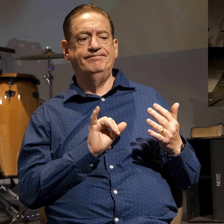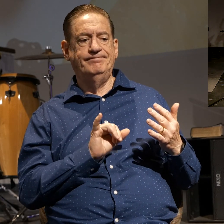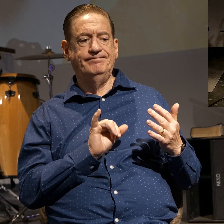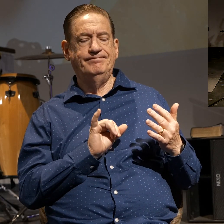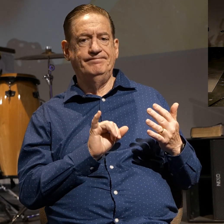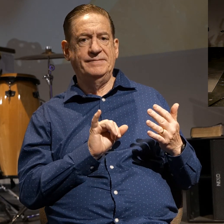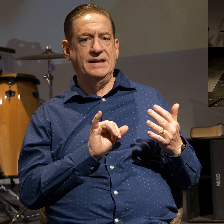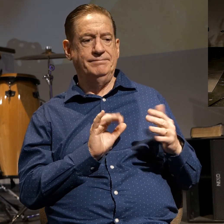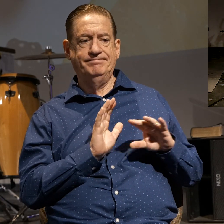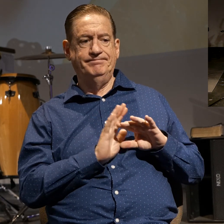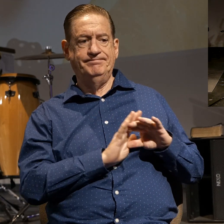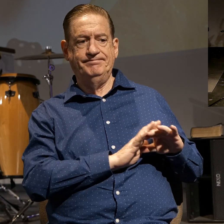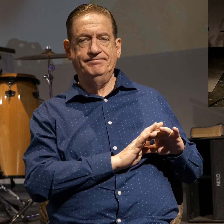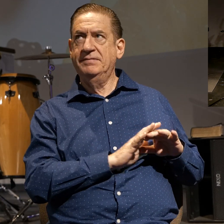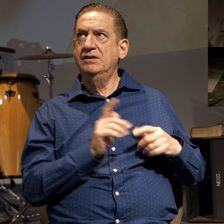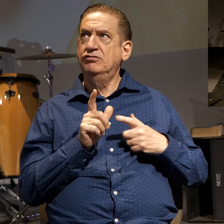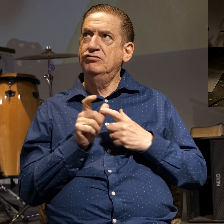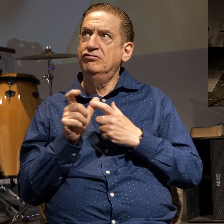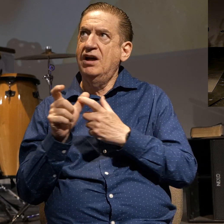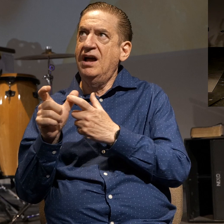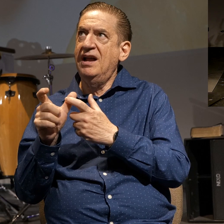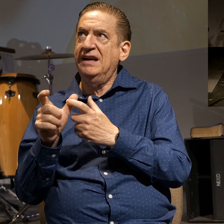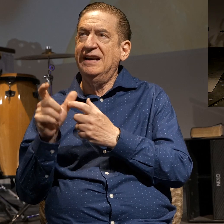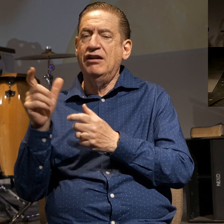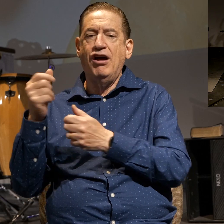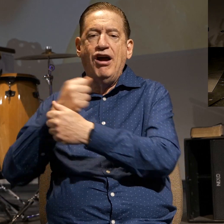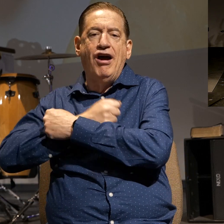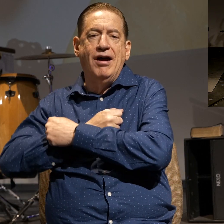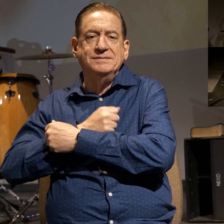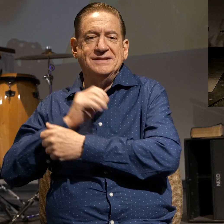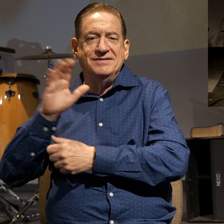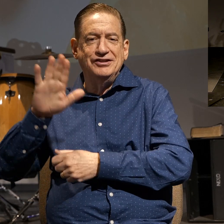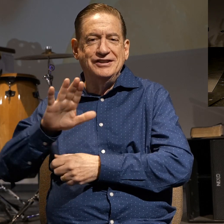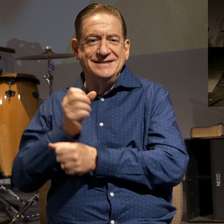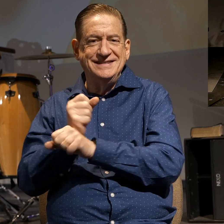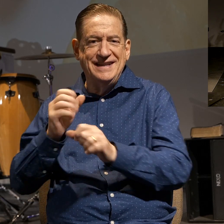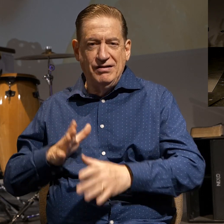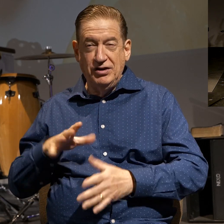into the arms of your Savior and find all that you need in Him.